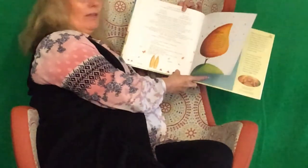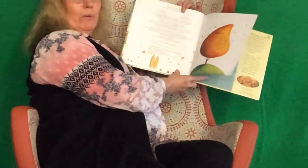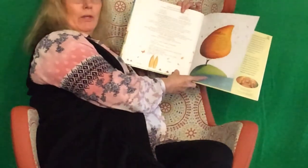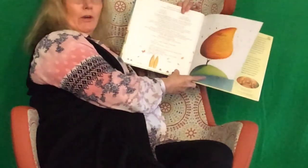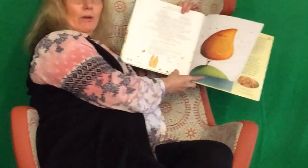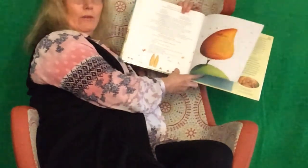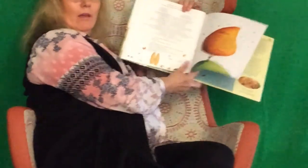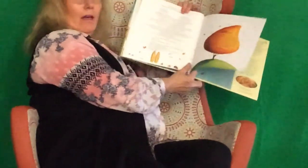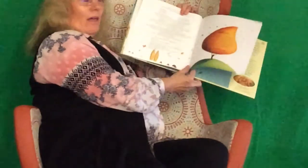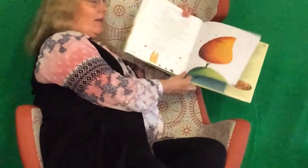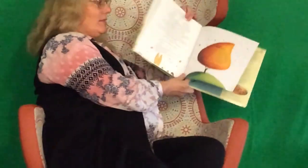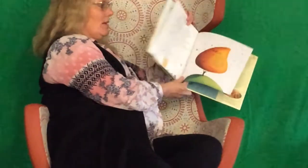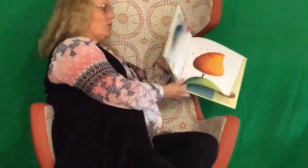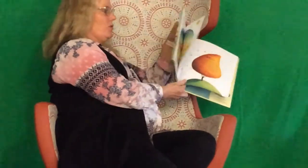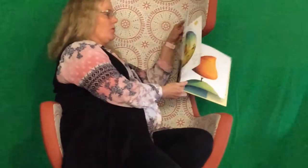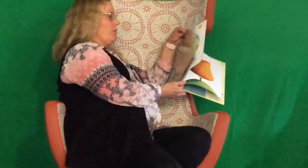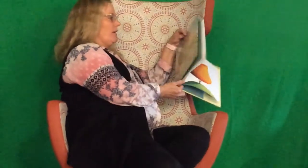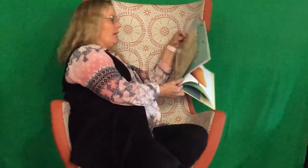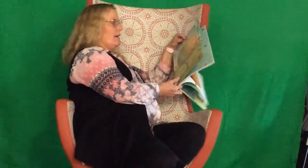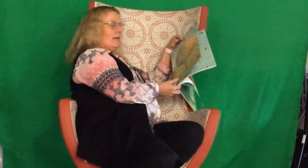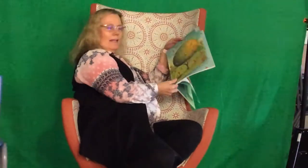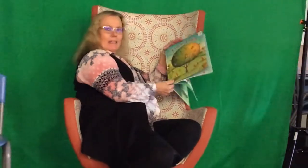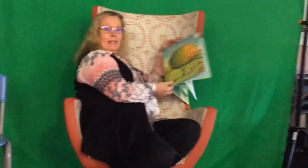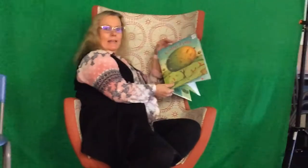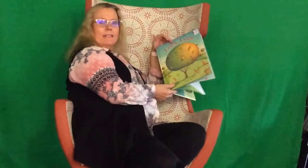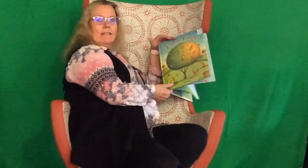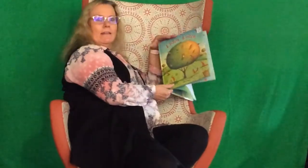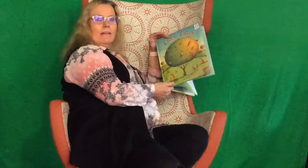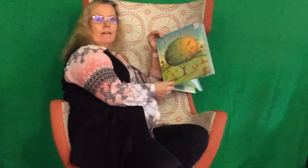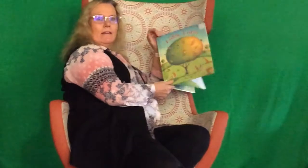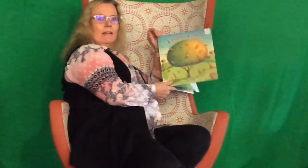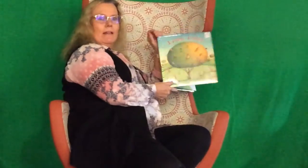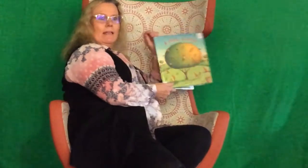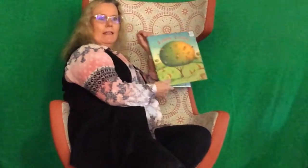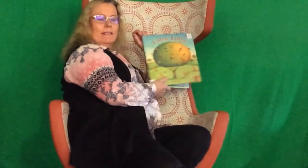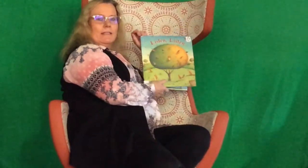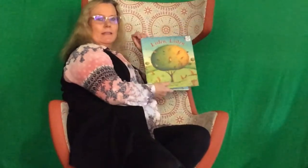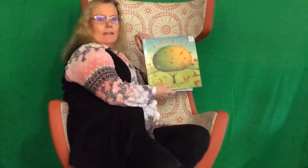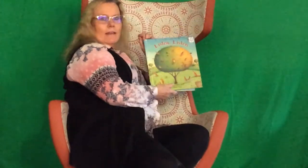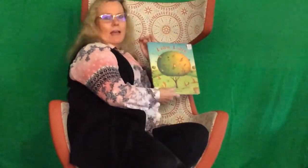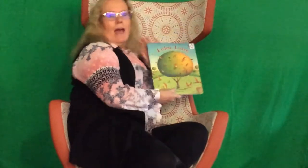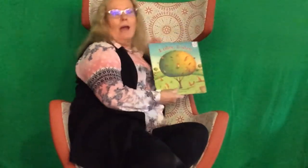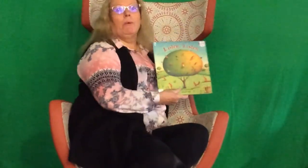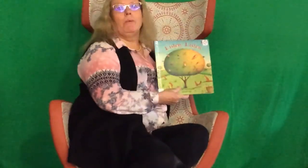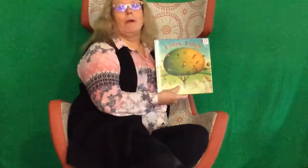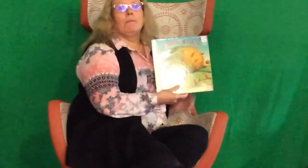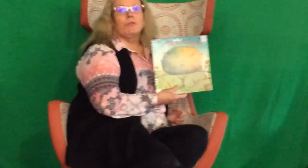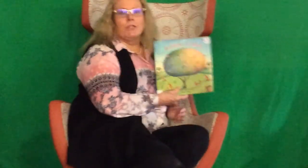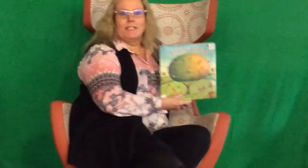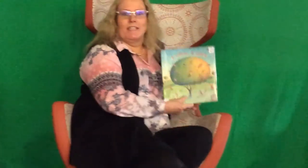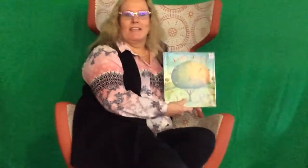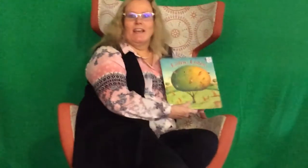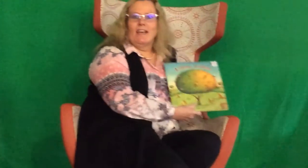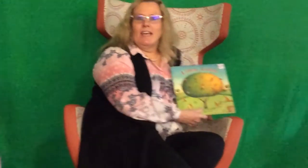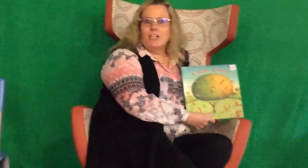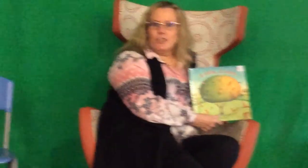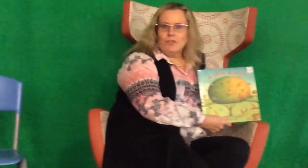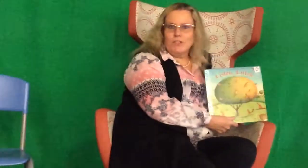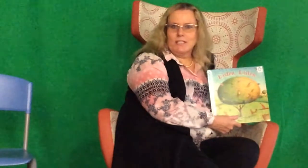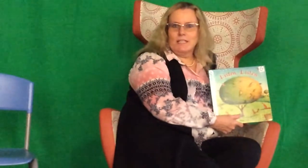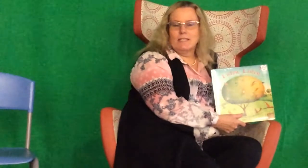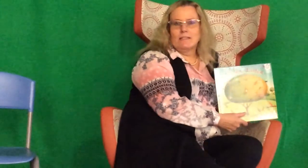There we go. That's our story. Listen. Listen. And we were able to see